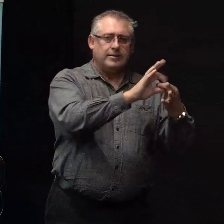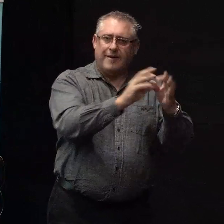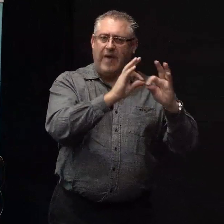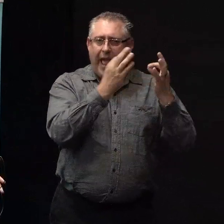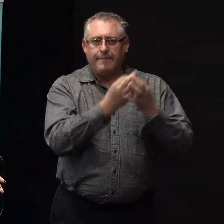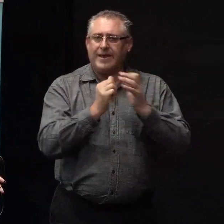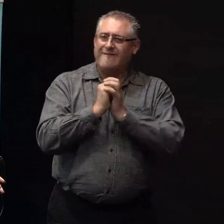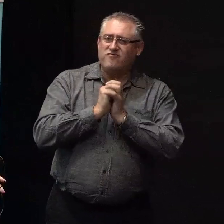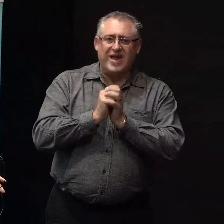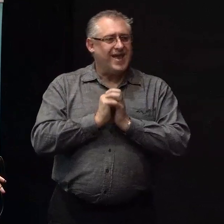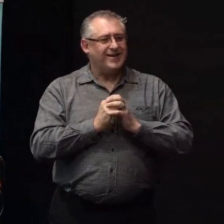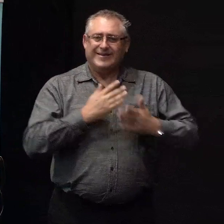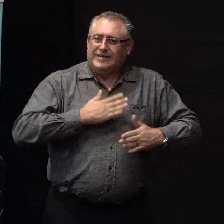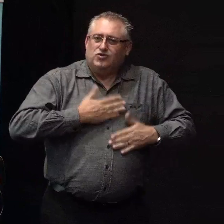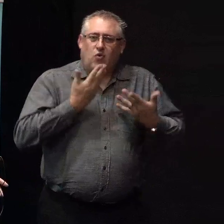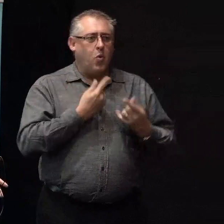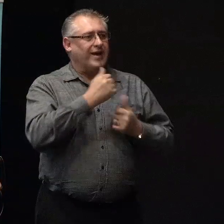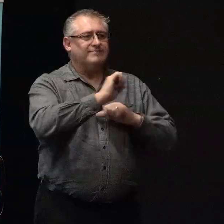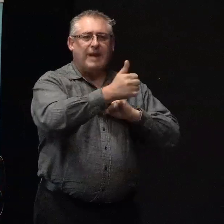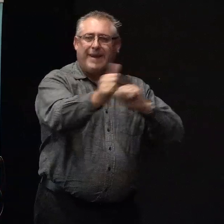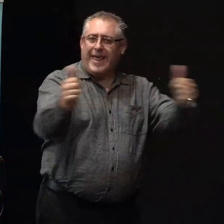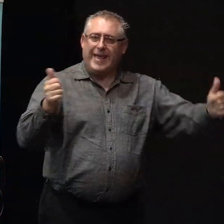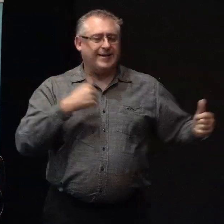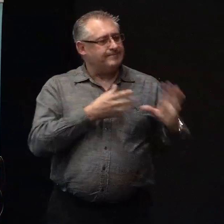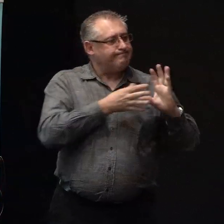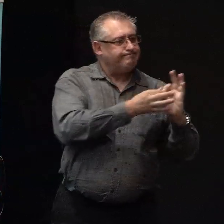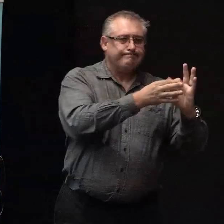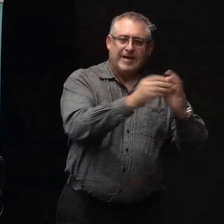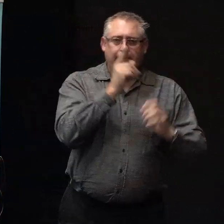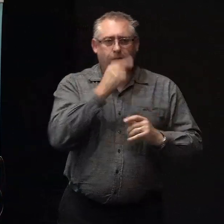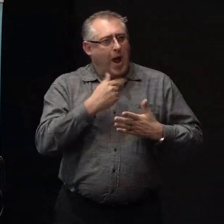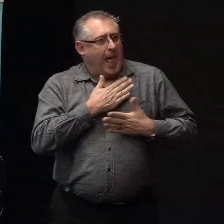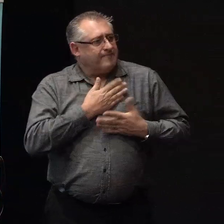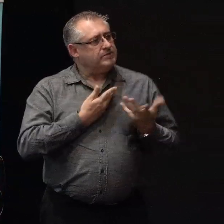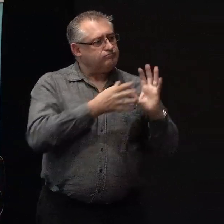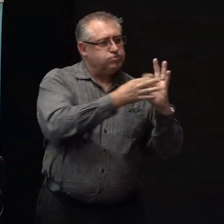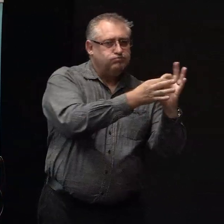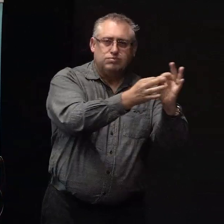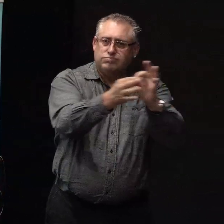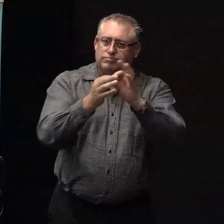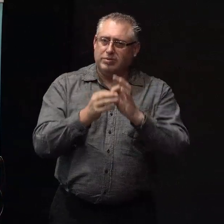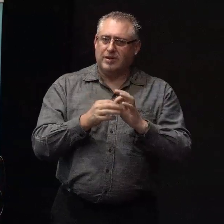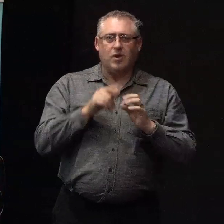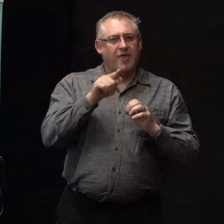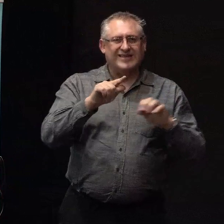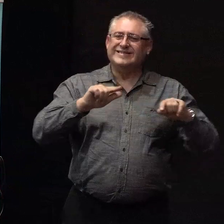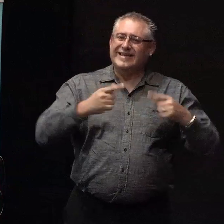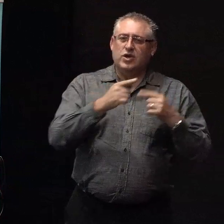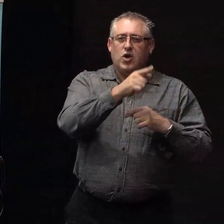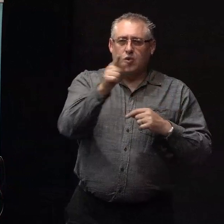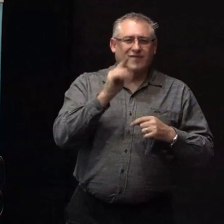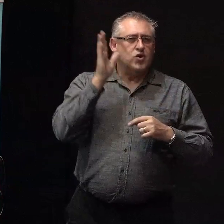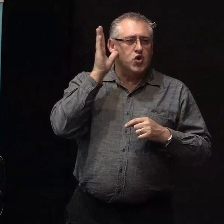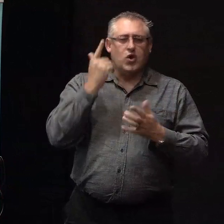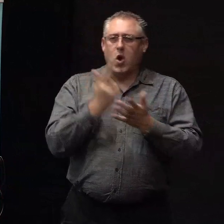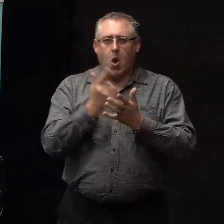People really enjoy each other's company, the company of people they love. So, this is a session, you'll have heard lots of technical